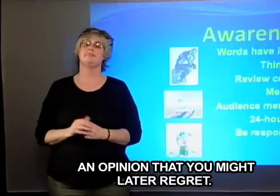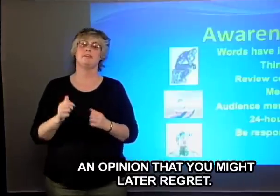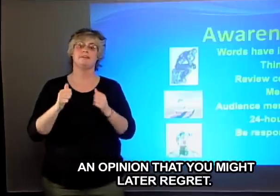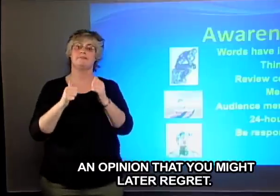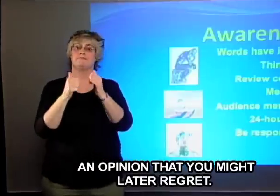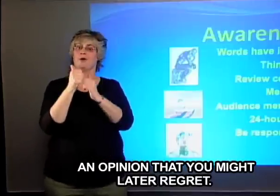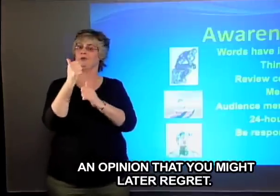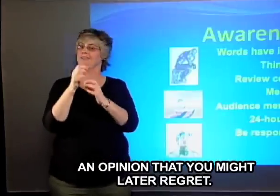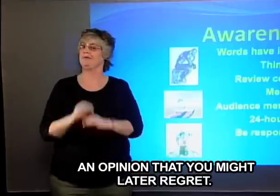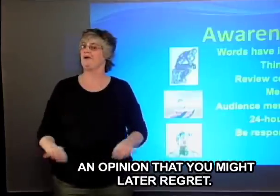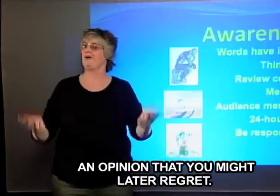regret.